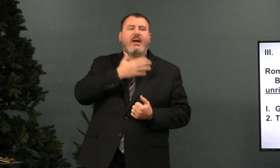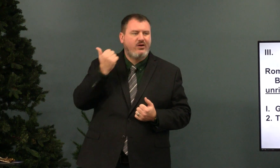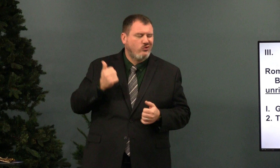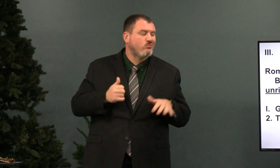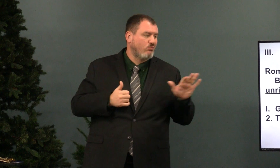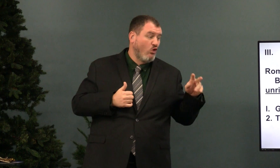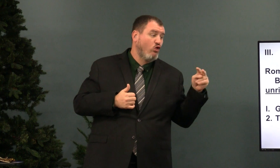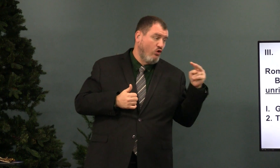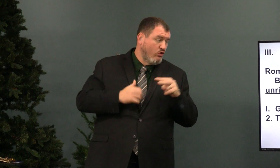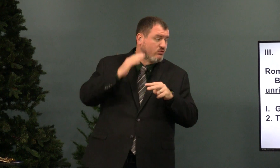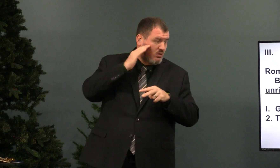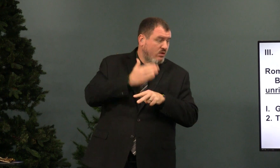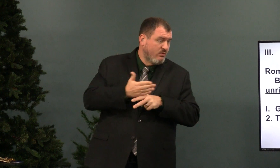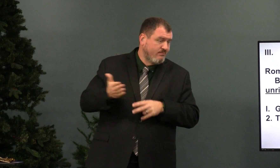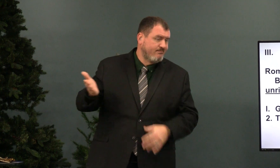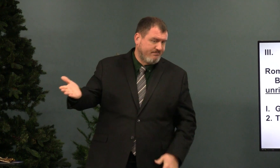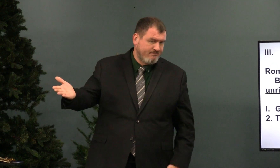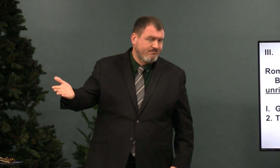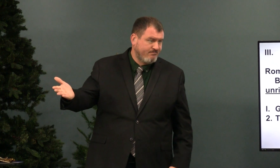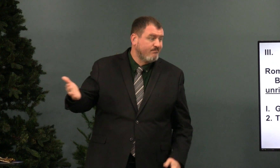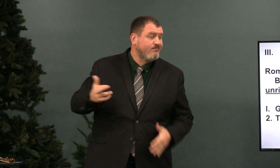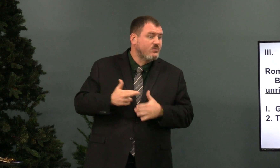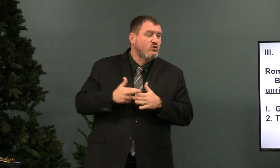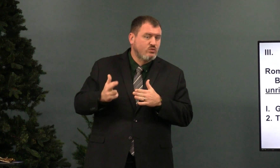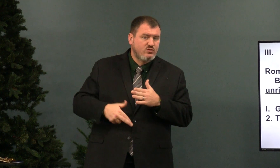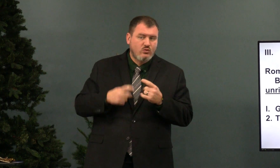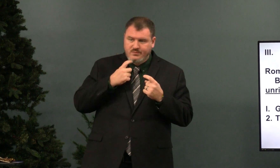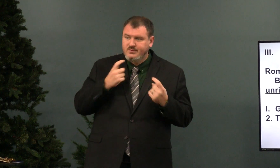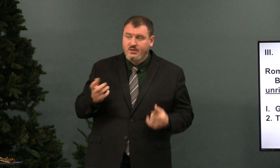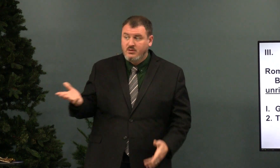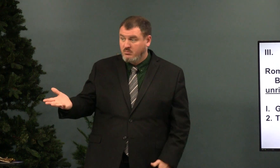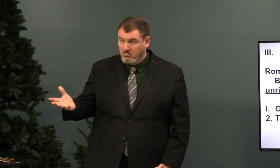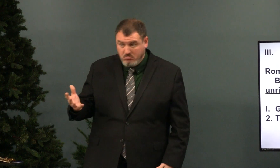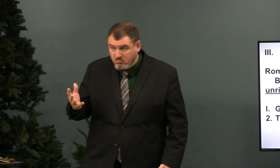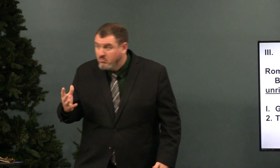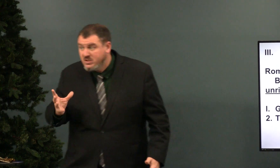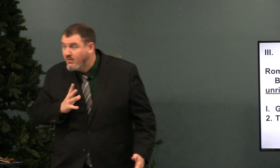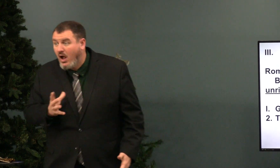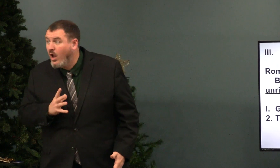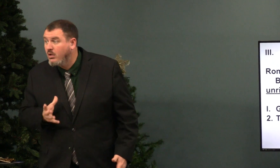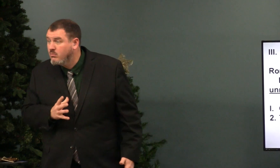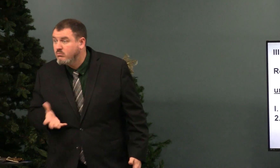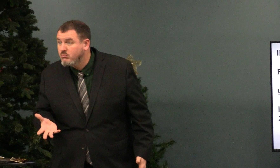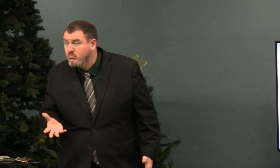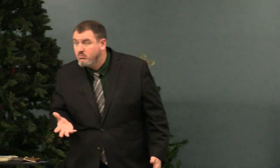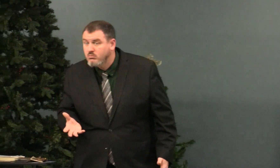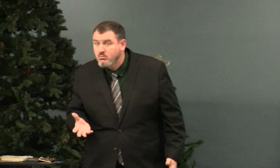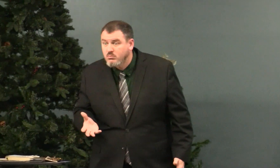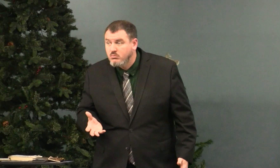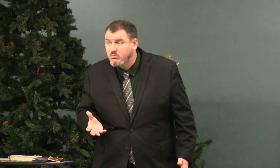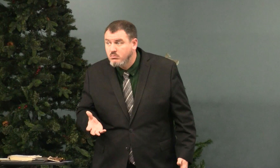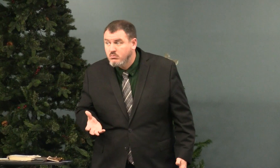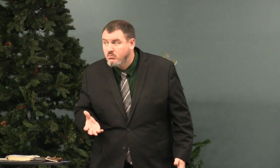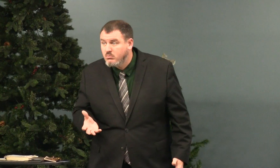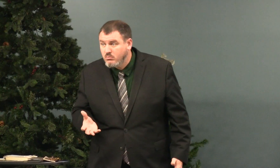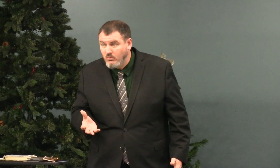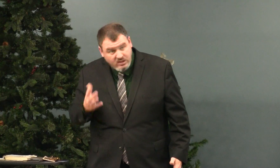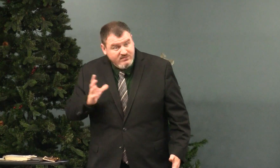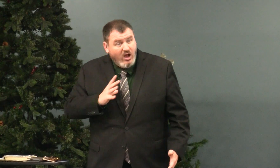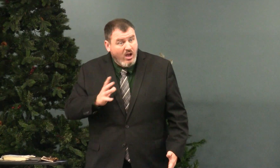I should, and better, I should say, see, that's the result of sin. That's